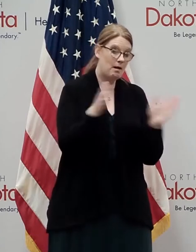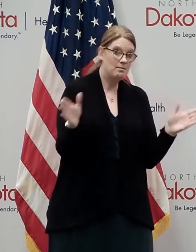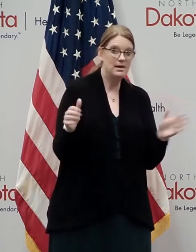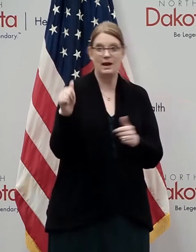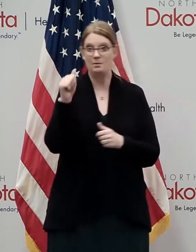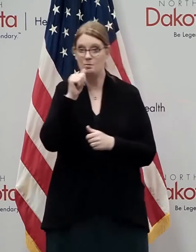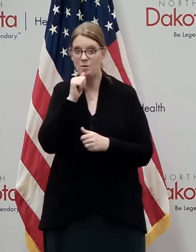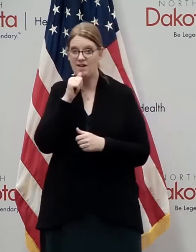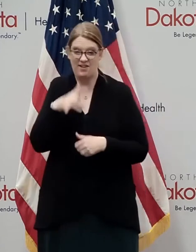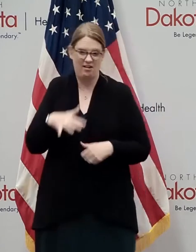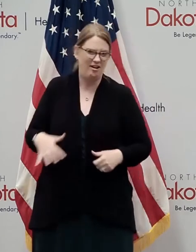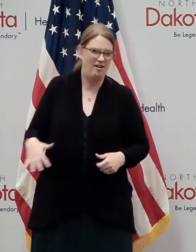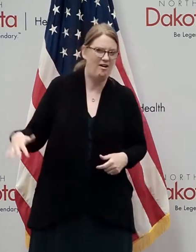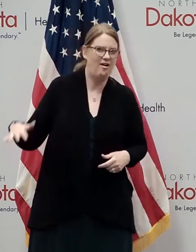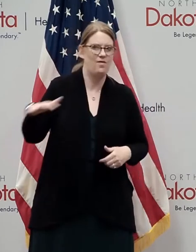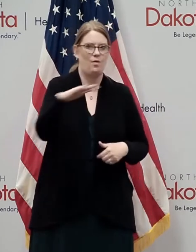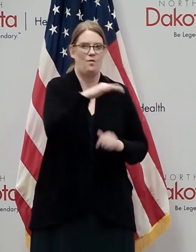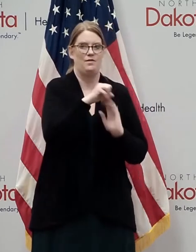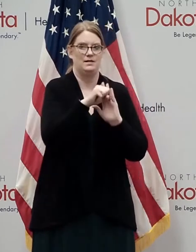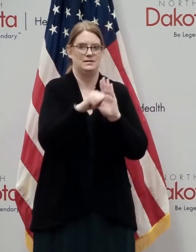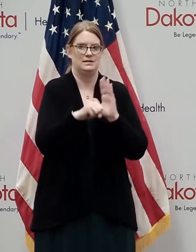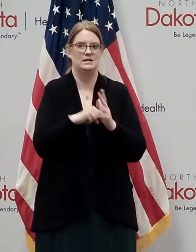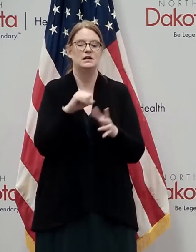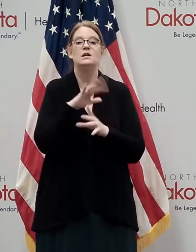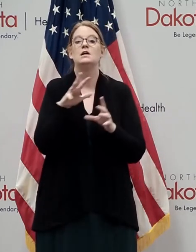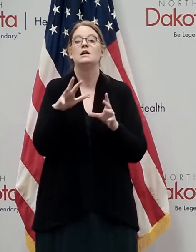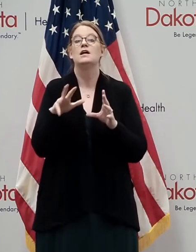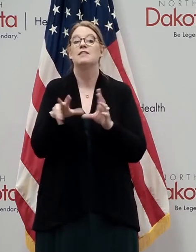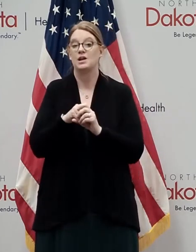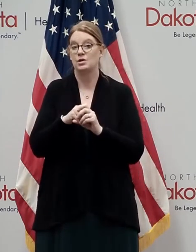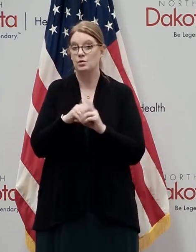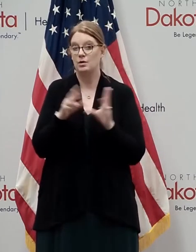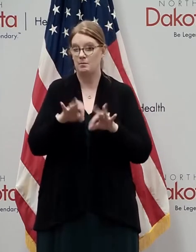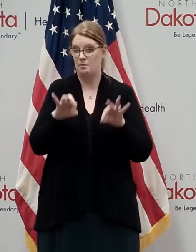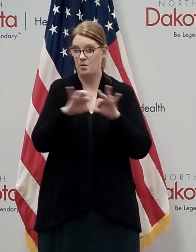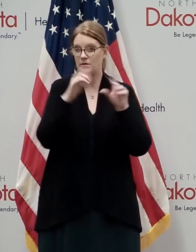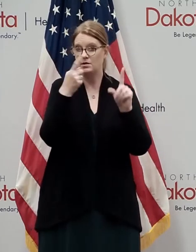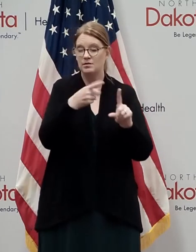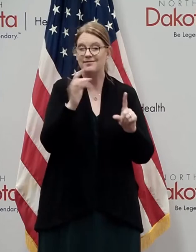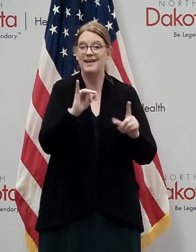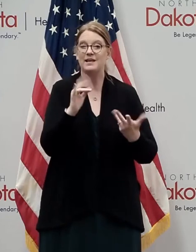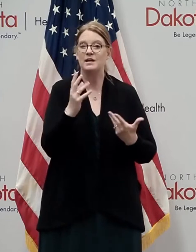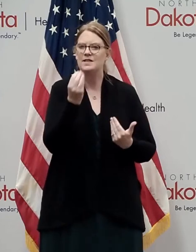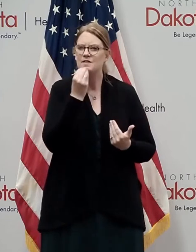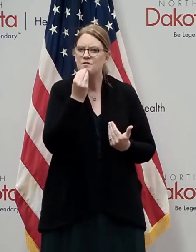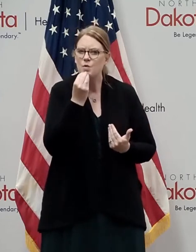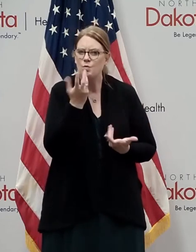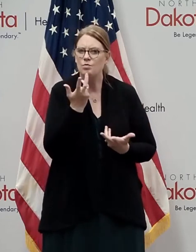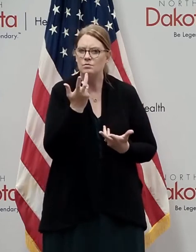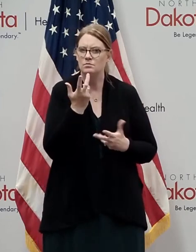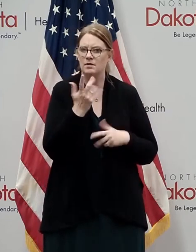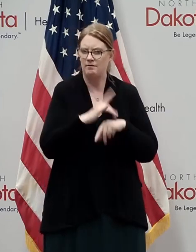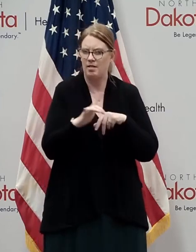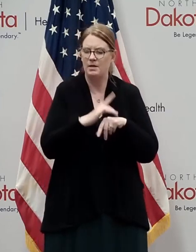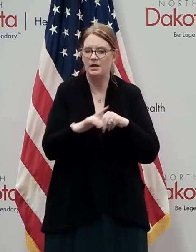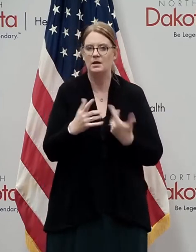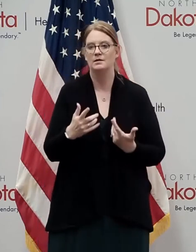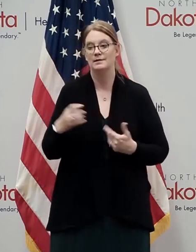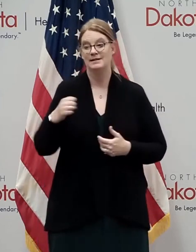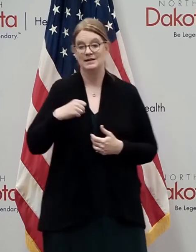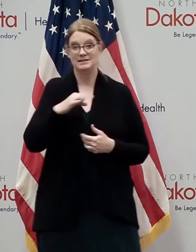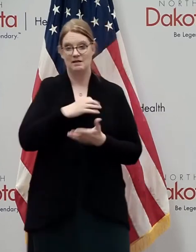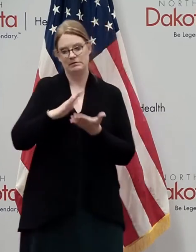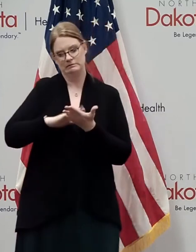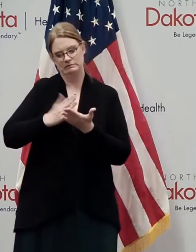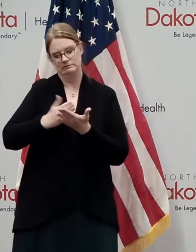-public settings across the state. And again, that included important missions like the nutrition mission, where the staff came in and was cooking